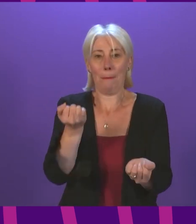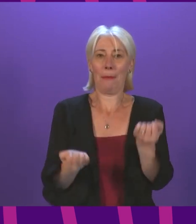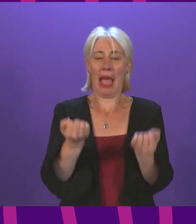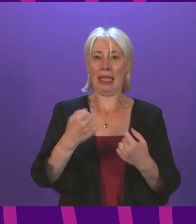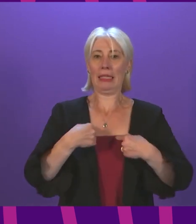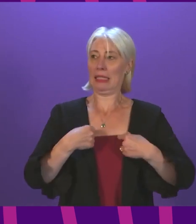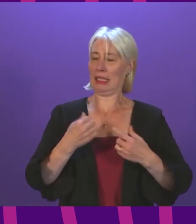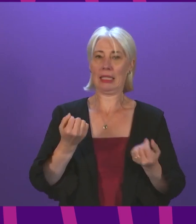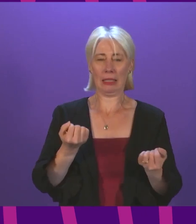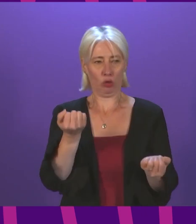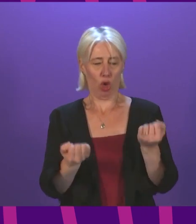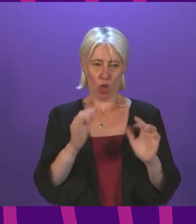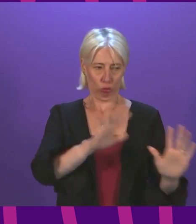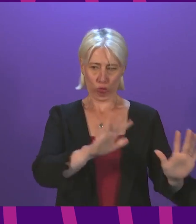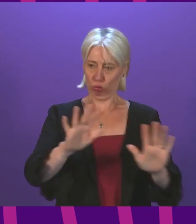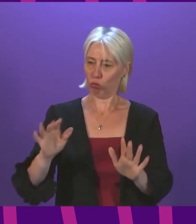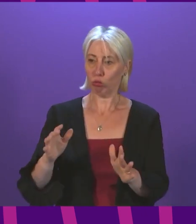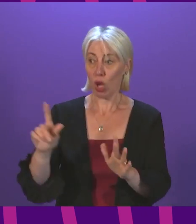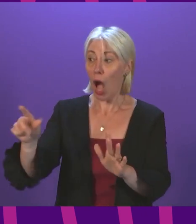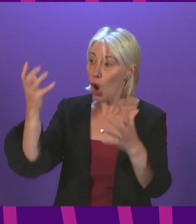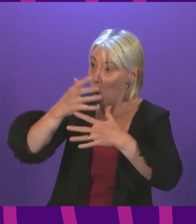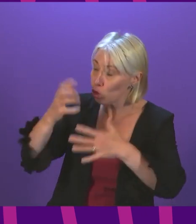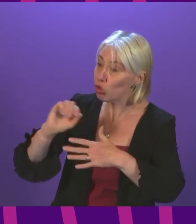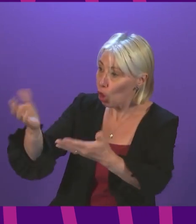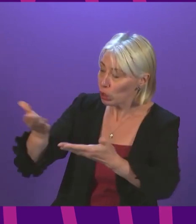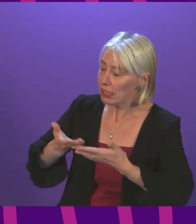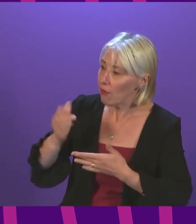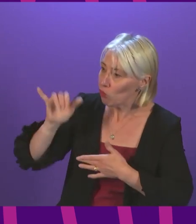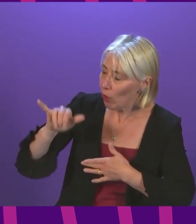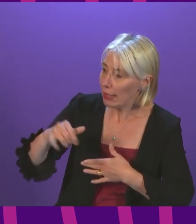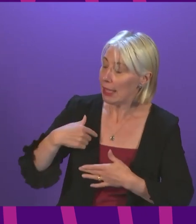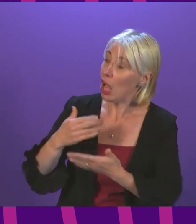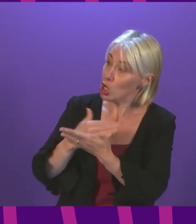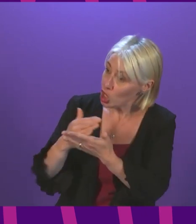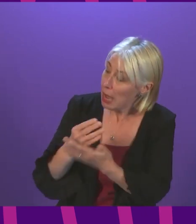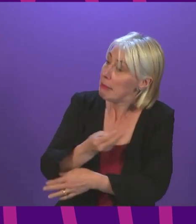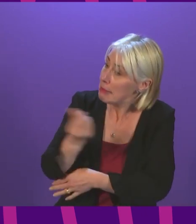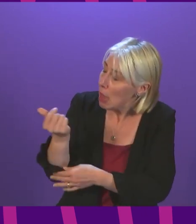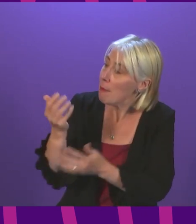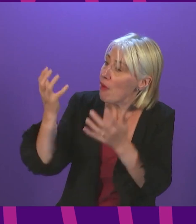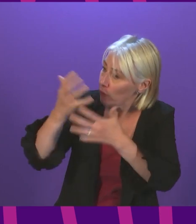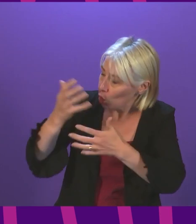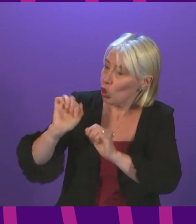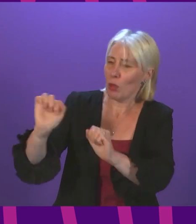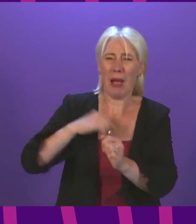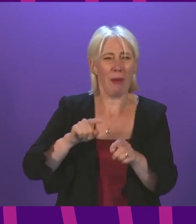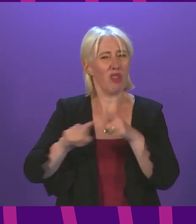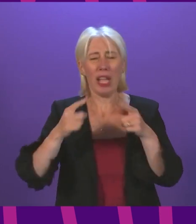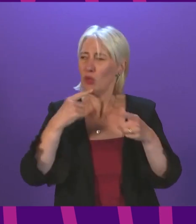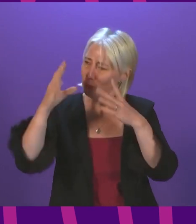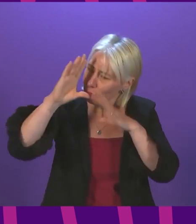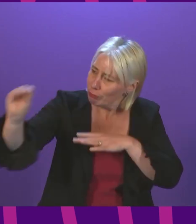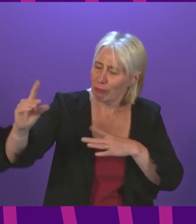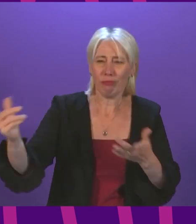and i absolutely accept the concerns that julian mckay has set out and actually i share many of them and i've tried to be as candid about the